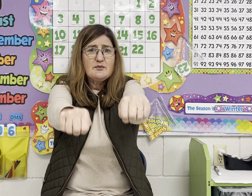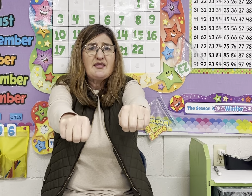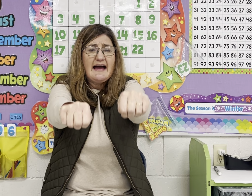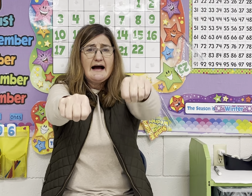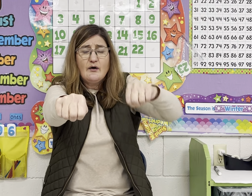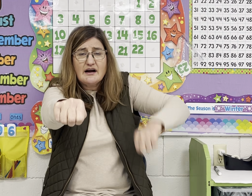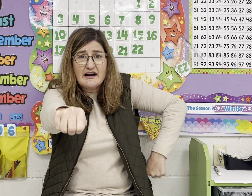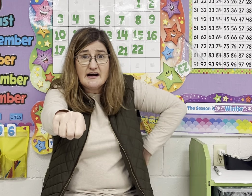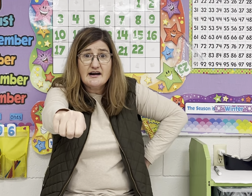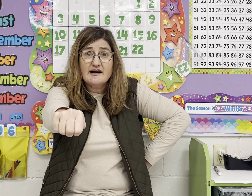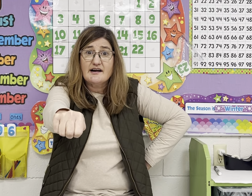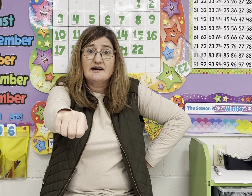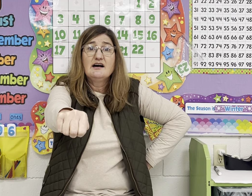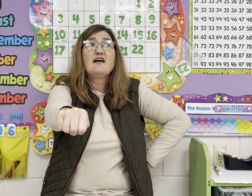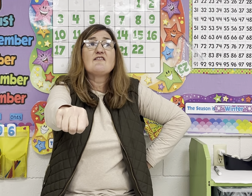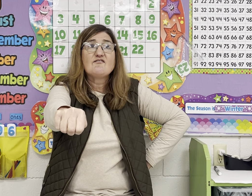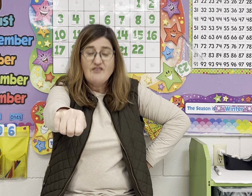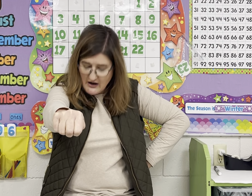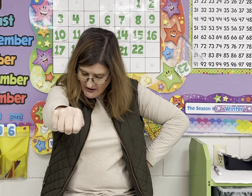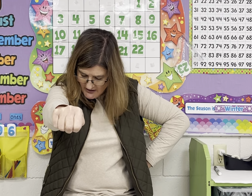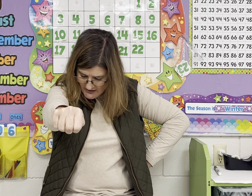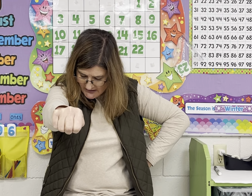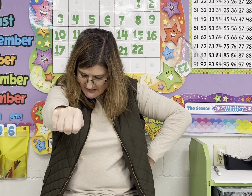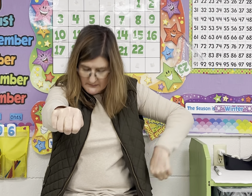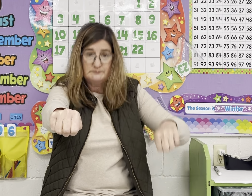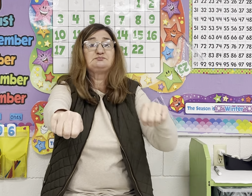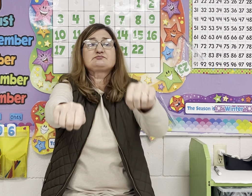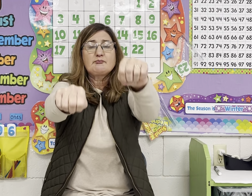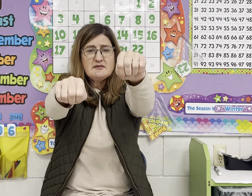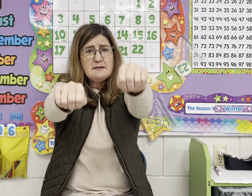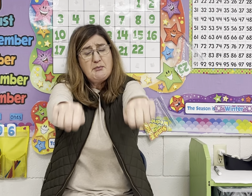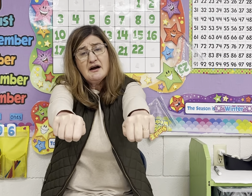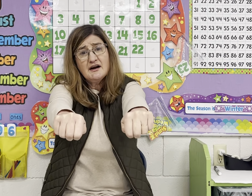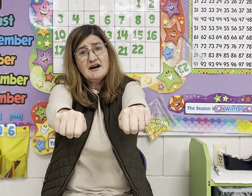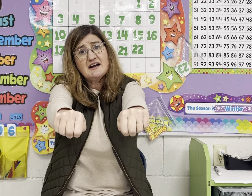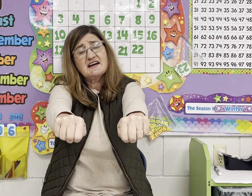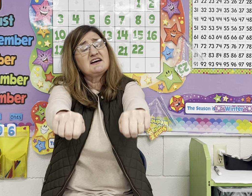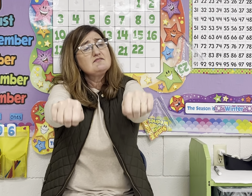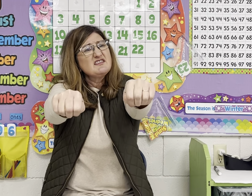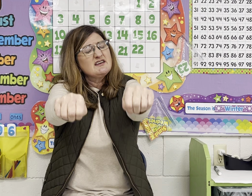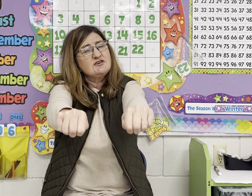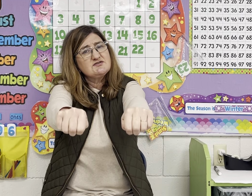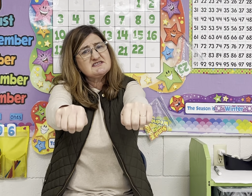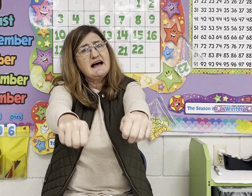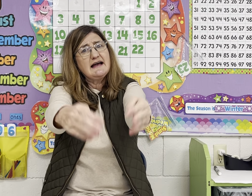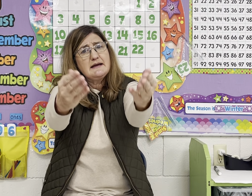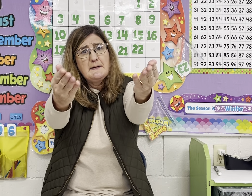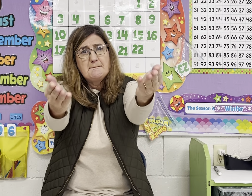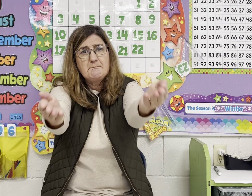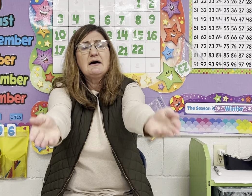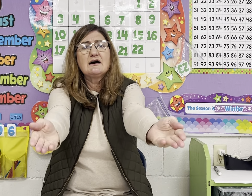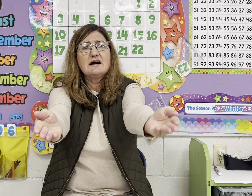without ur. farm. Farm. Perk. You say perk.